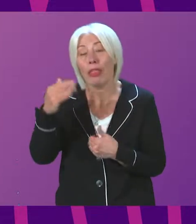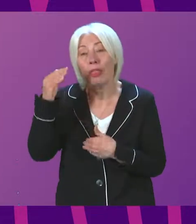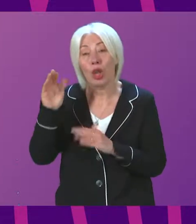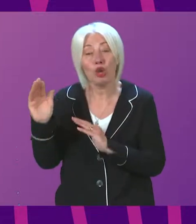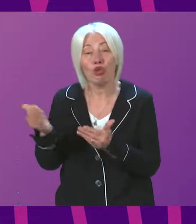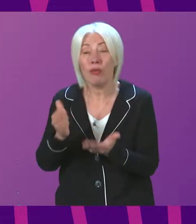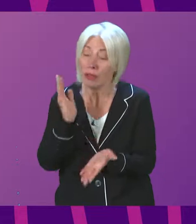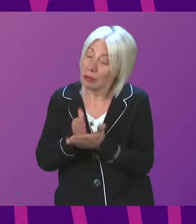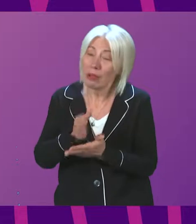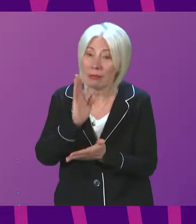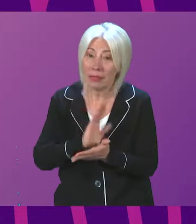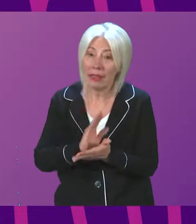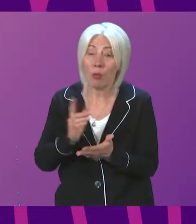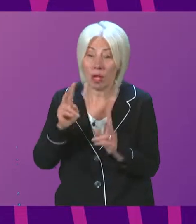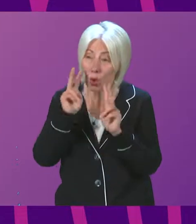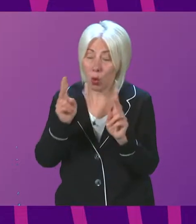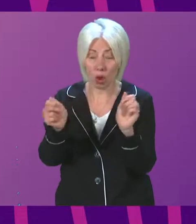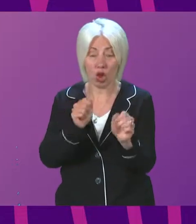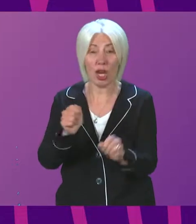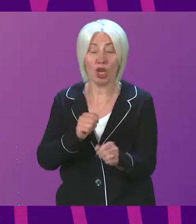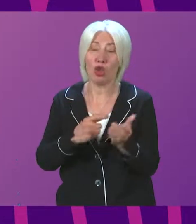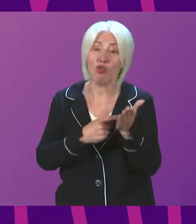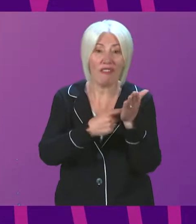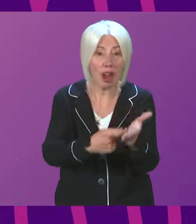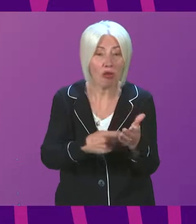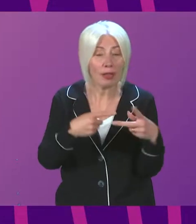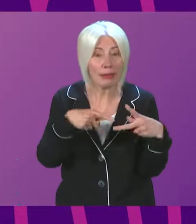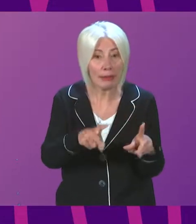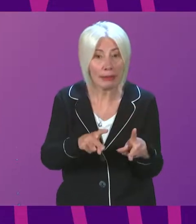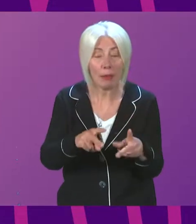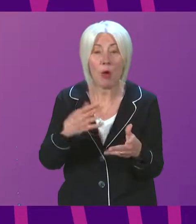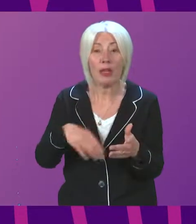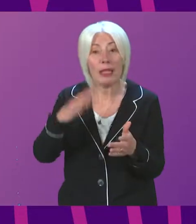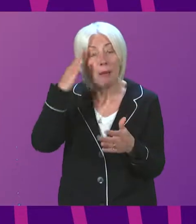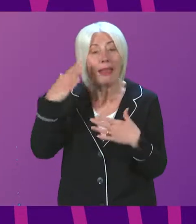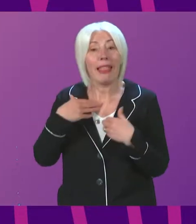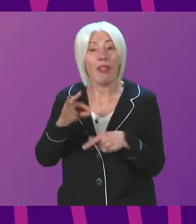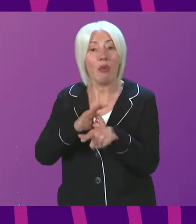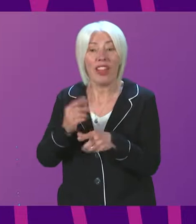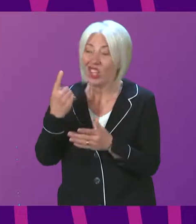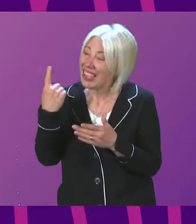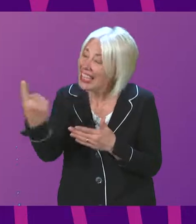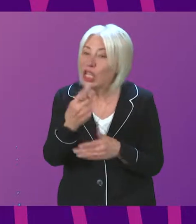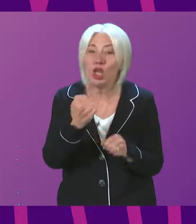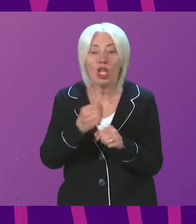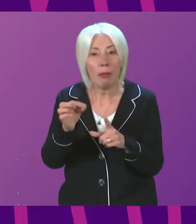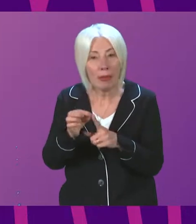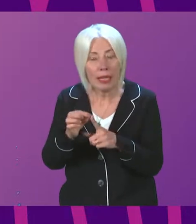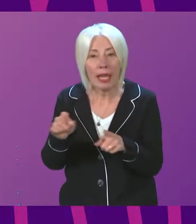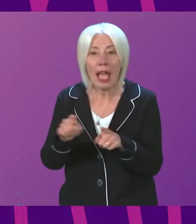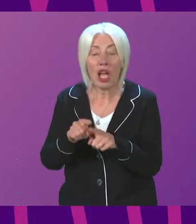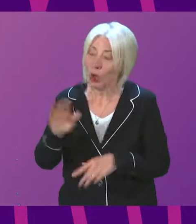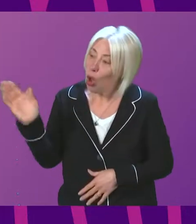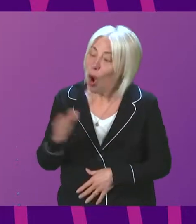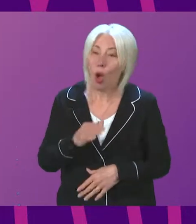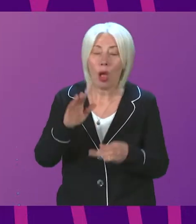we need reform of the referral and triage system. We need a mental health professional in every GP practice. And young people in every primary and secondary school